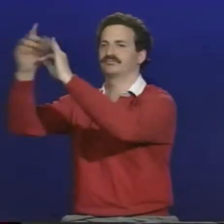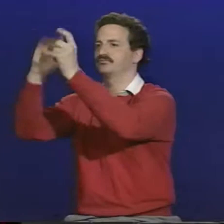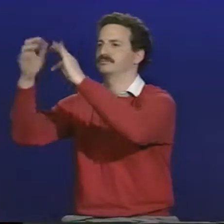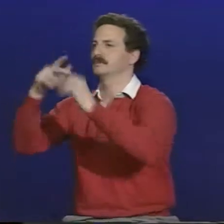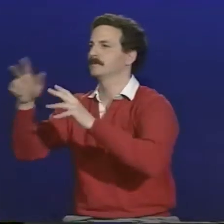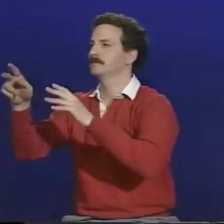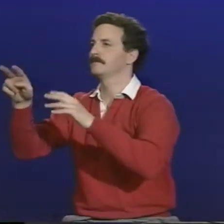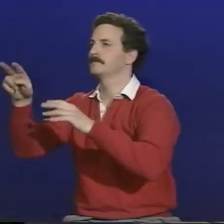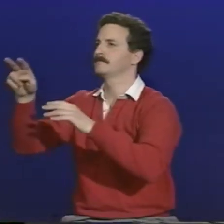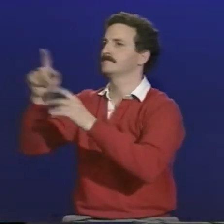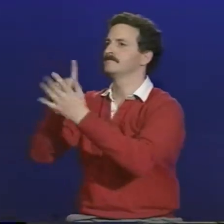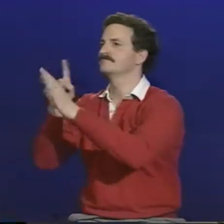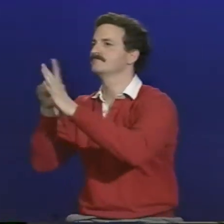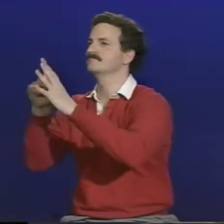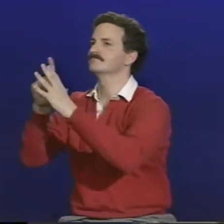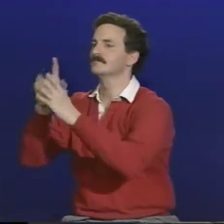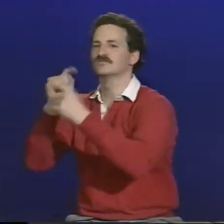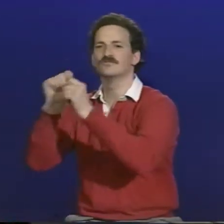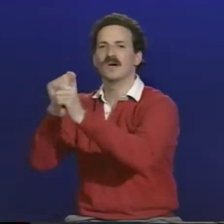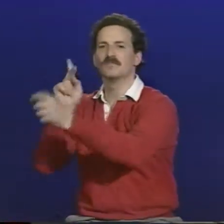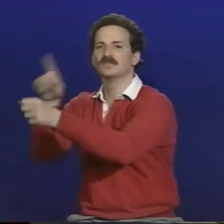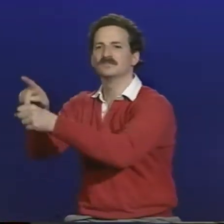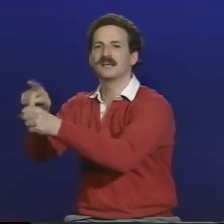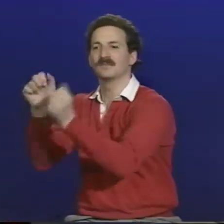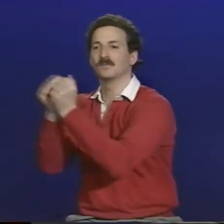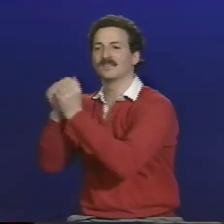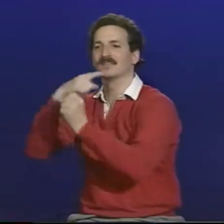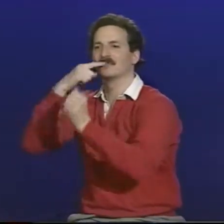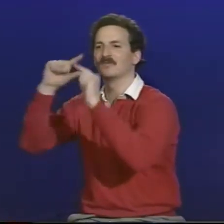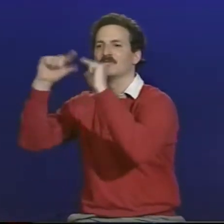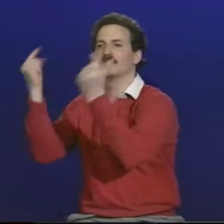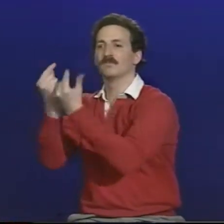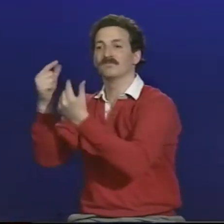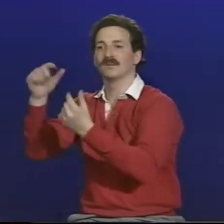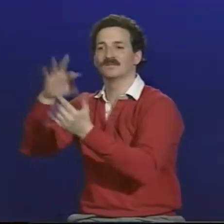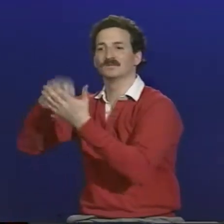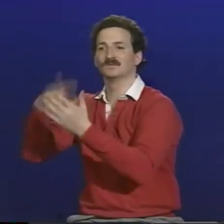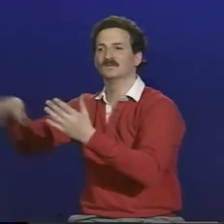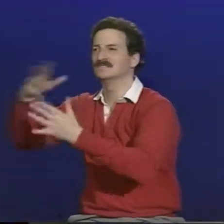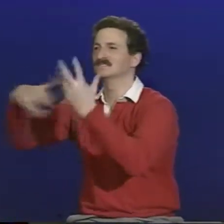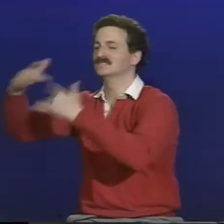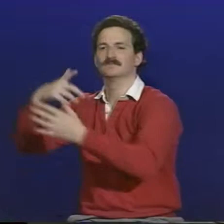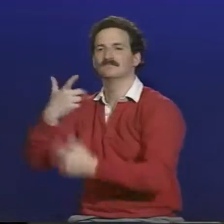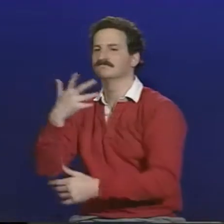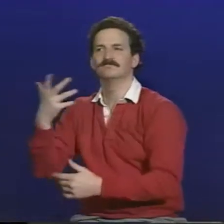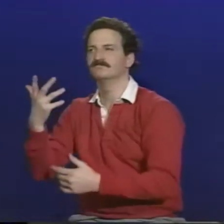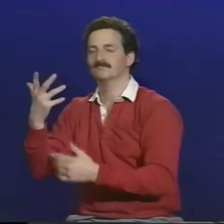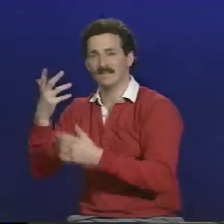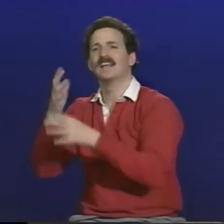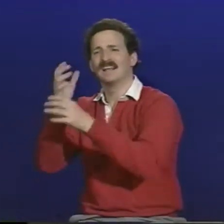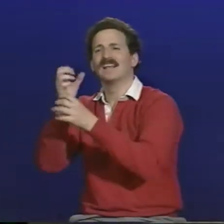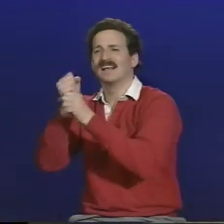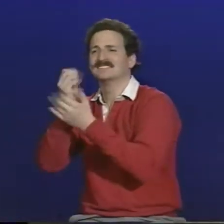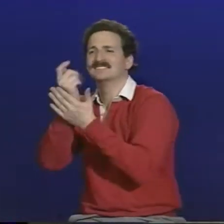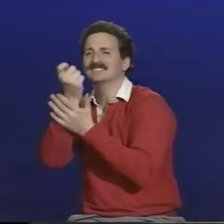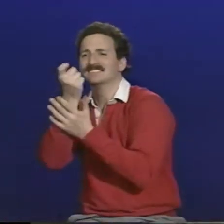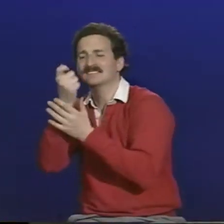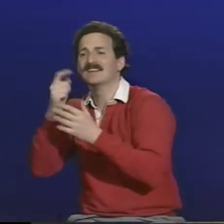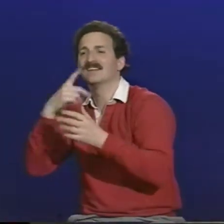a flash, and while the students were continuing their interaction with each other, became difficult for the deaf student to negotiate participation